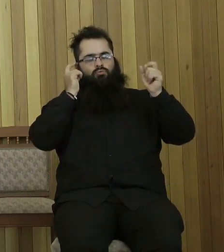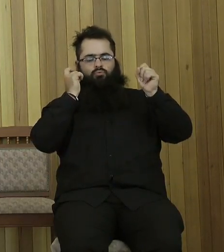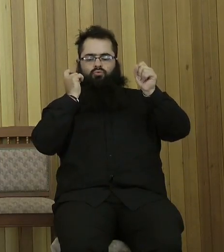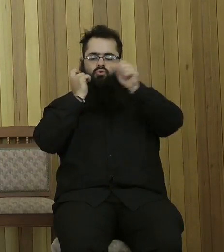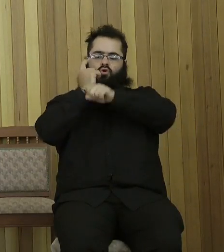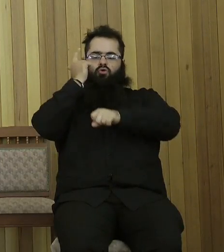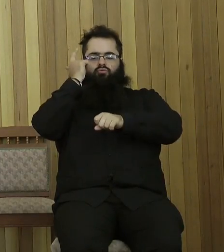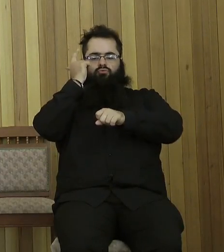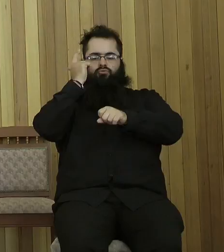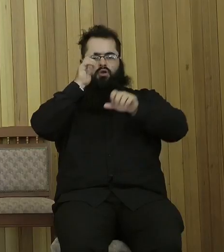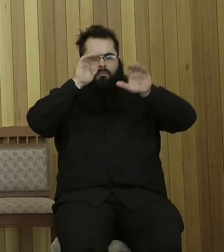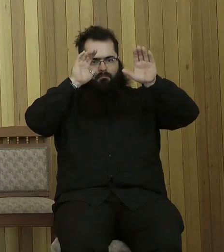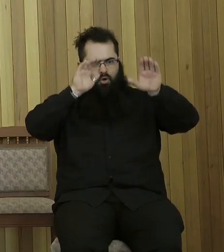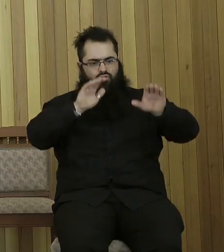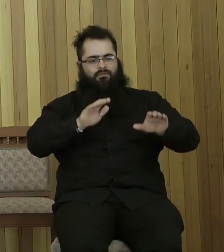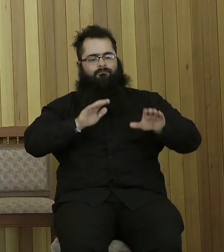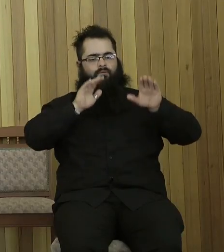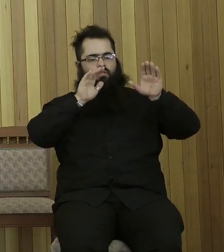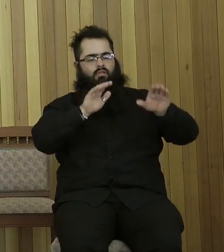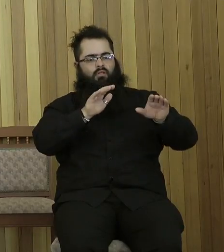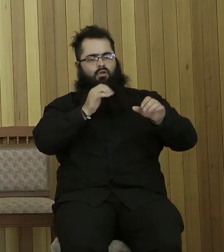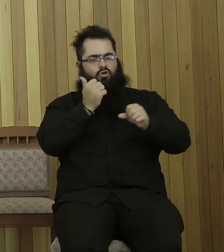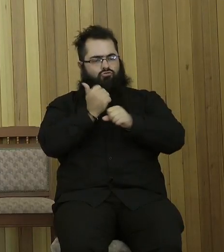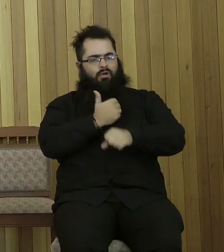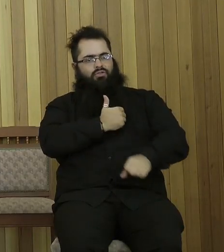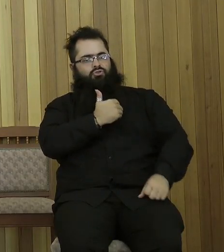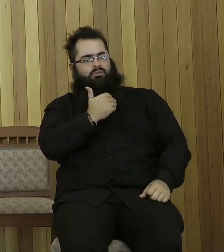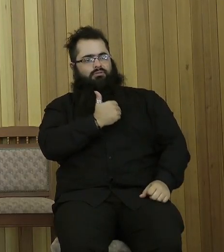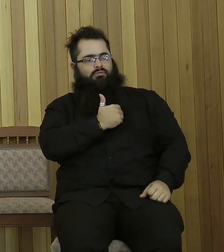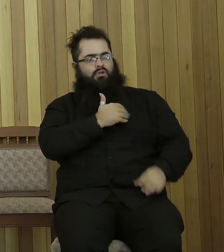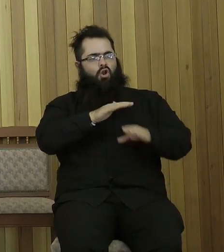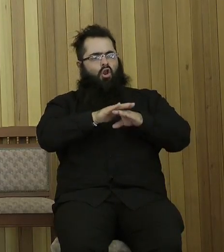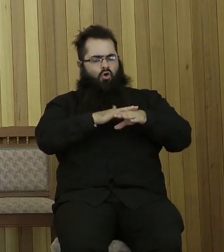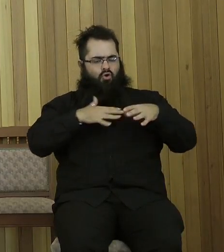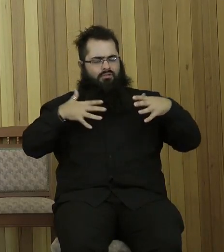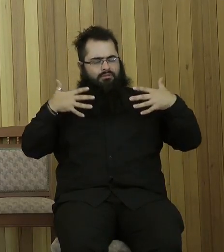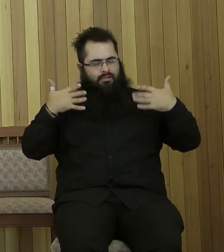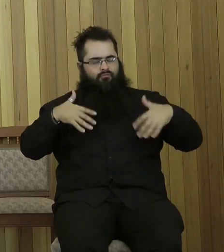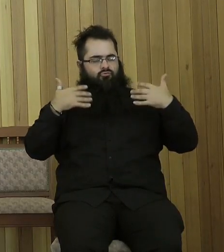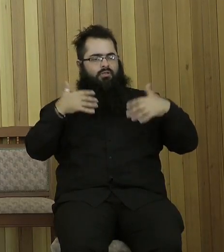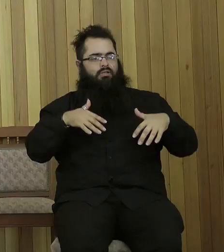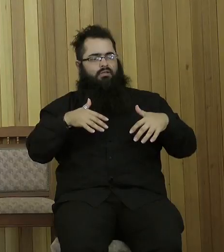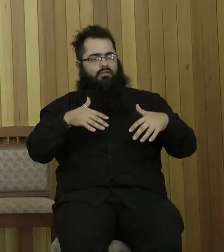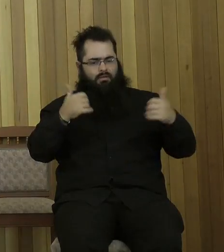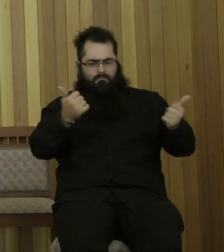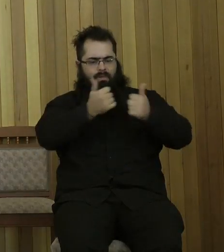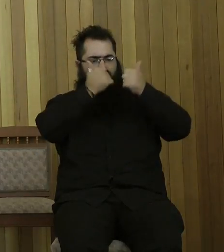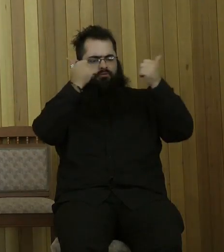merciful and gracious, long-suffering and abounding in goodness and truth, keeping mercy